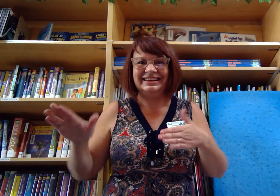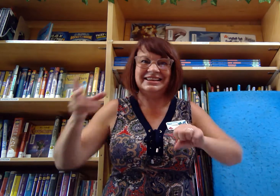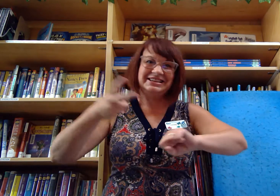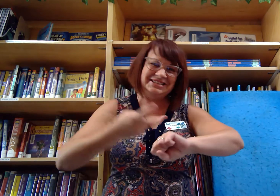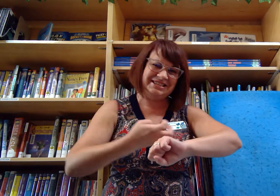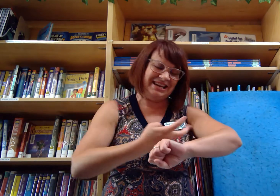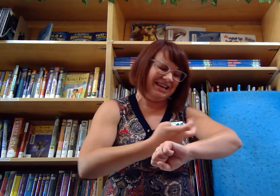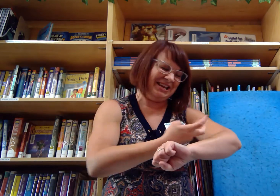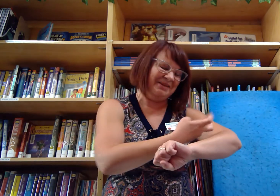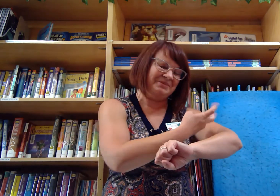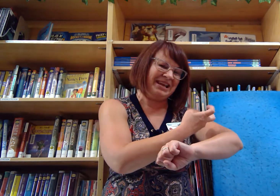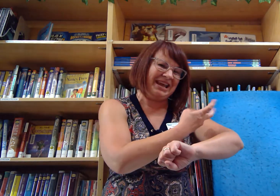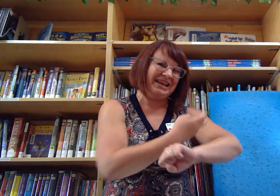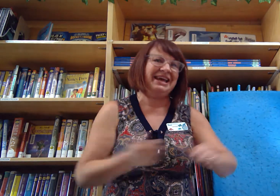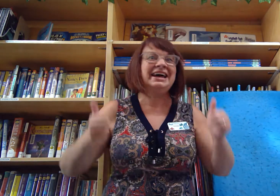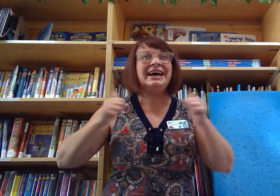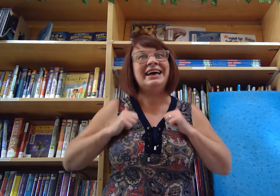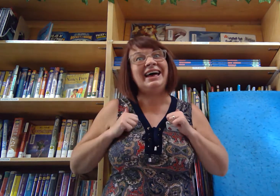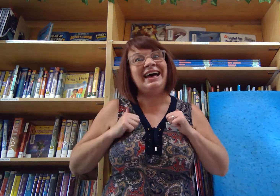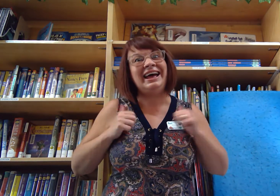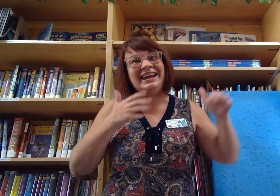Sheep take a hike.